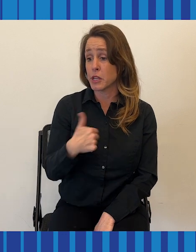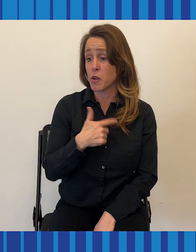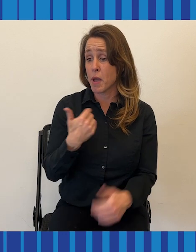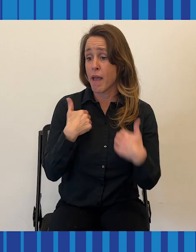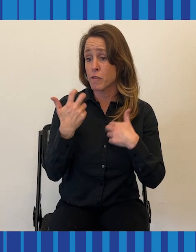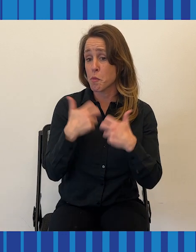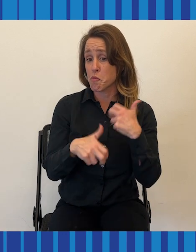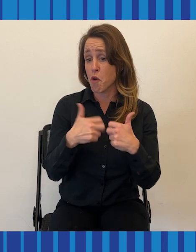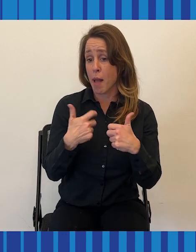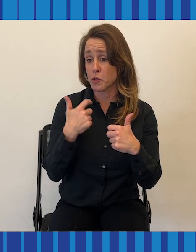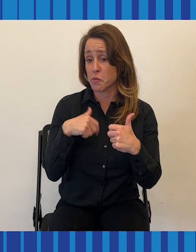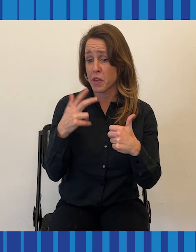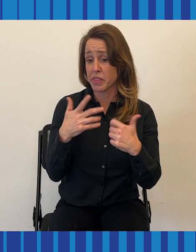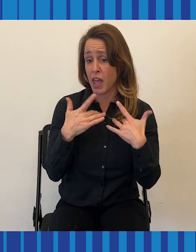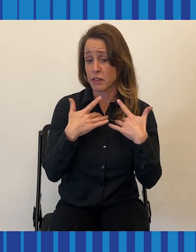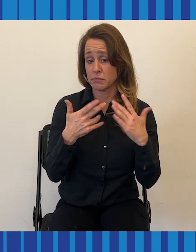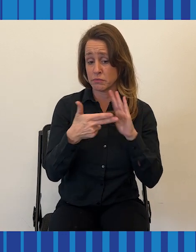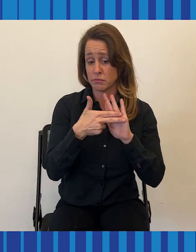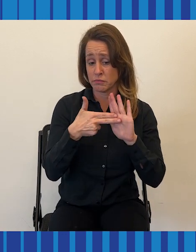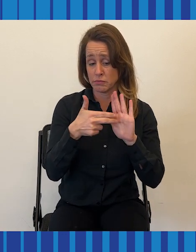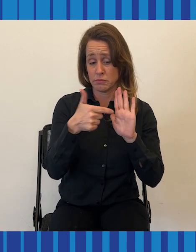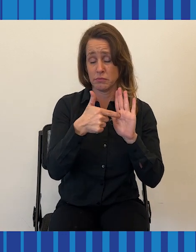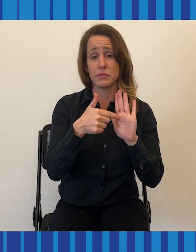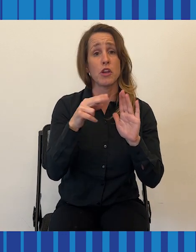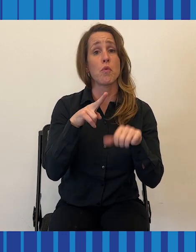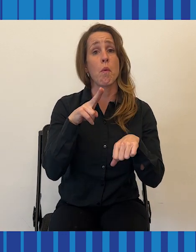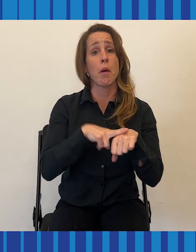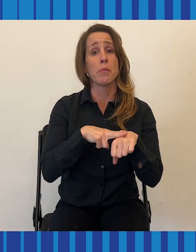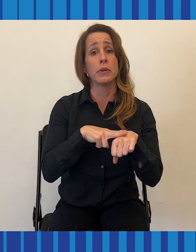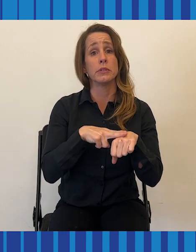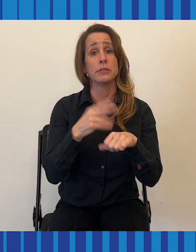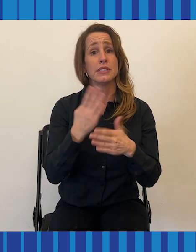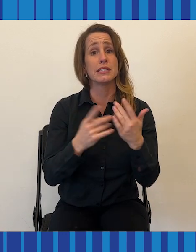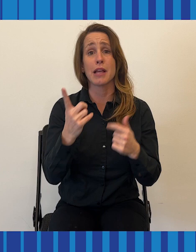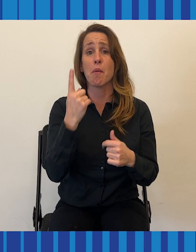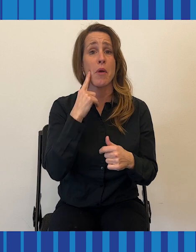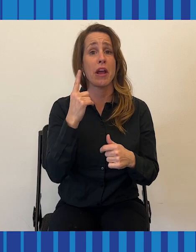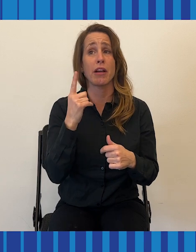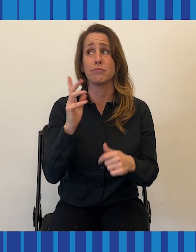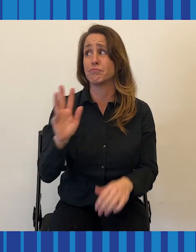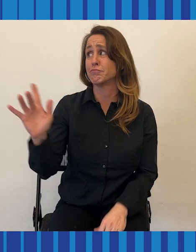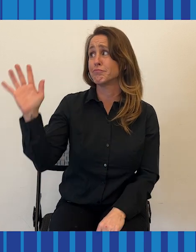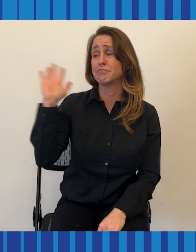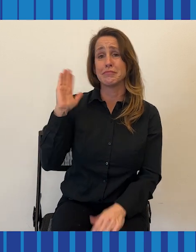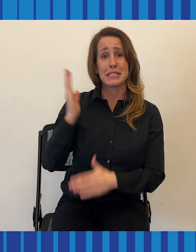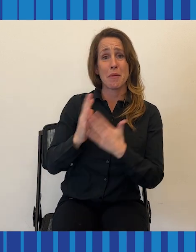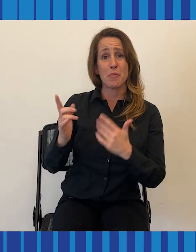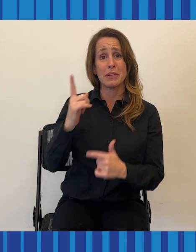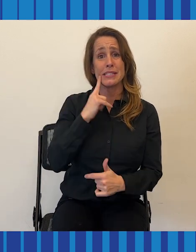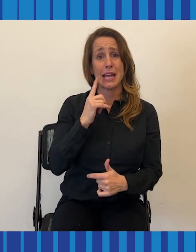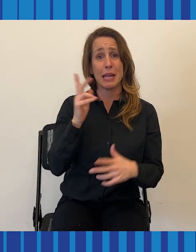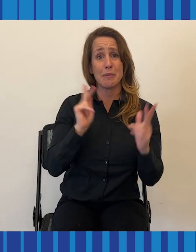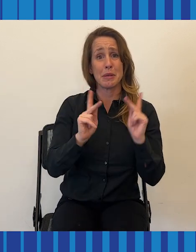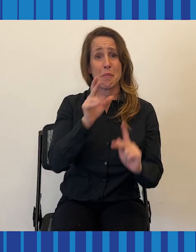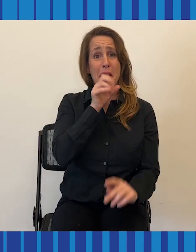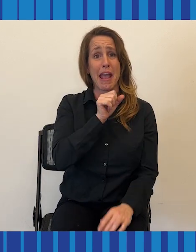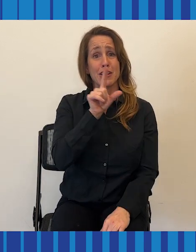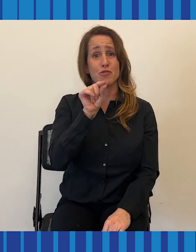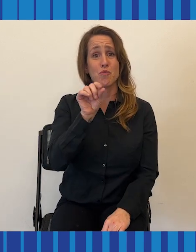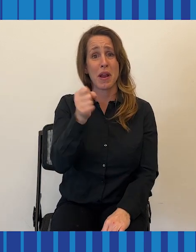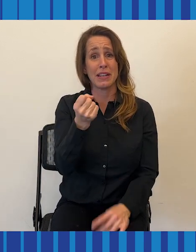We have a problem in this country with normal. And somewhere, people decided that people in their 20s are normal.